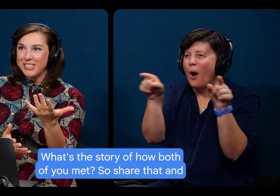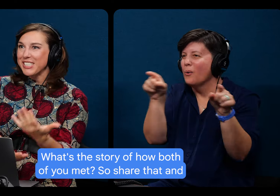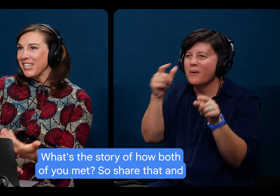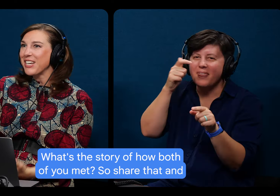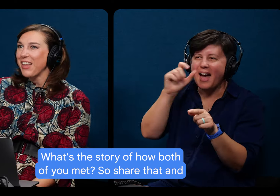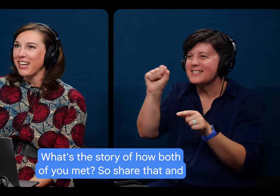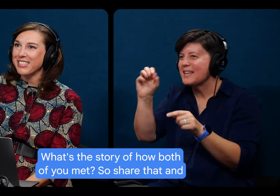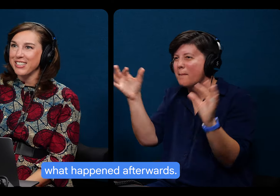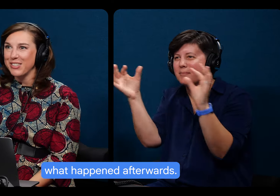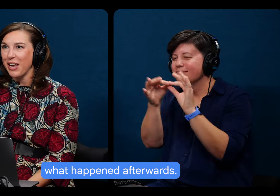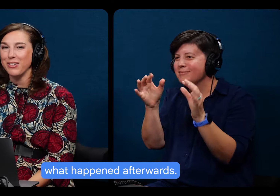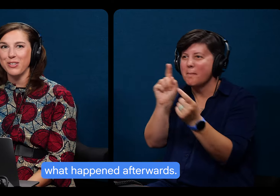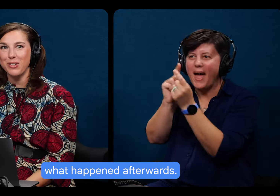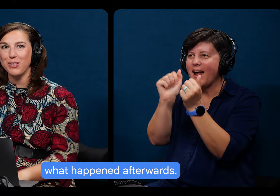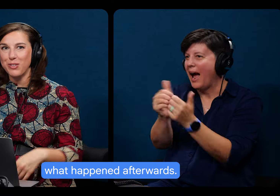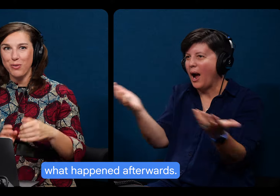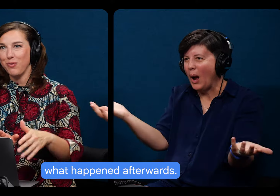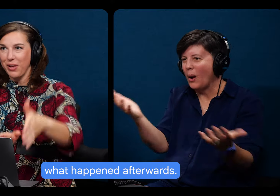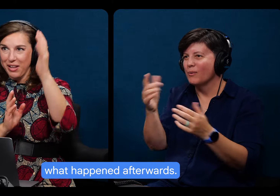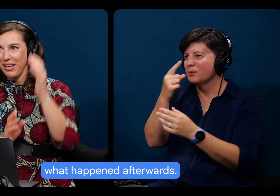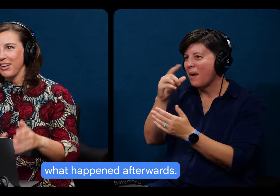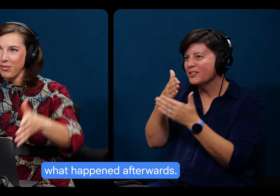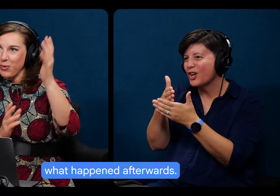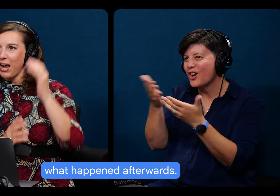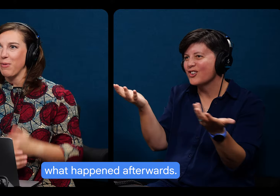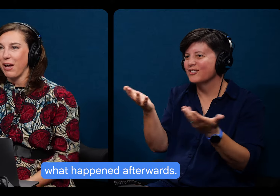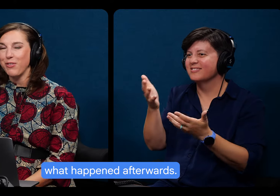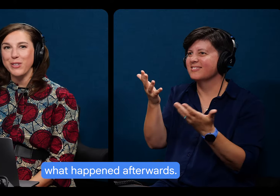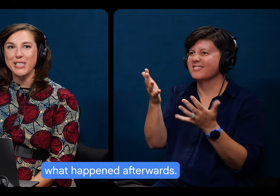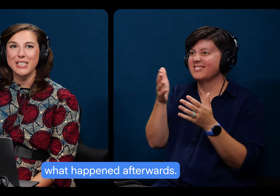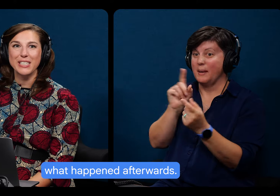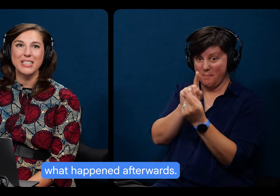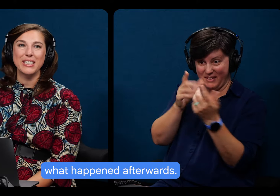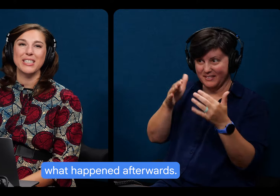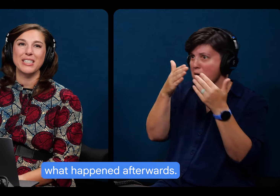So share that and what happened afterwards.